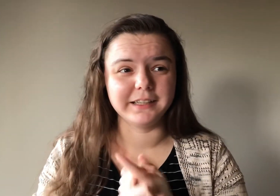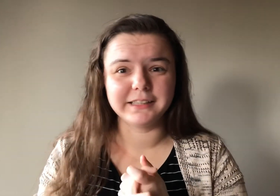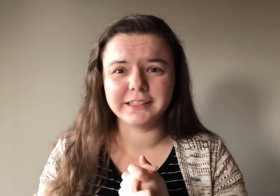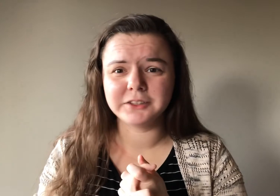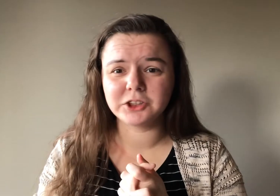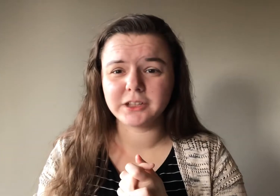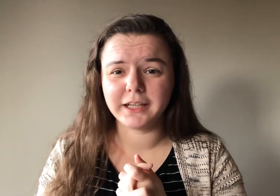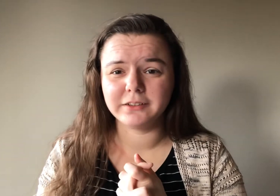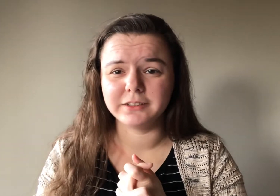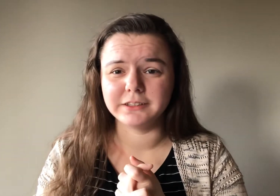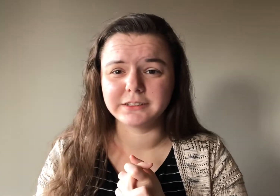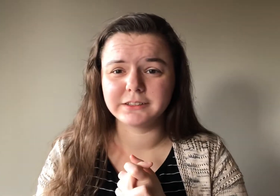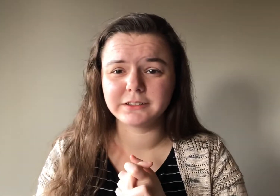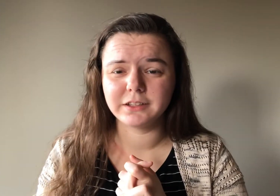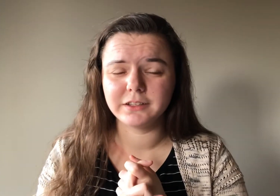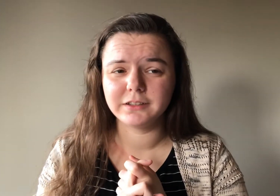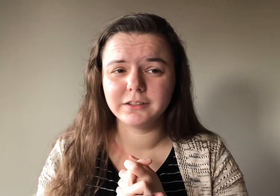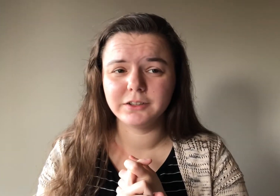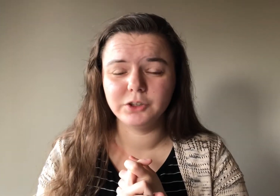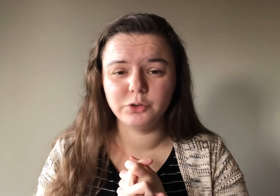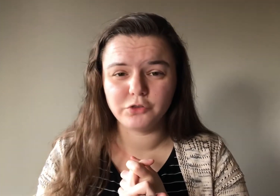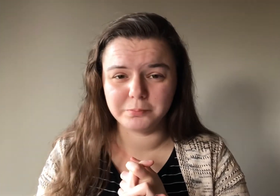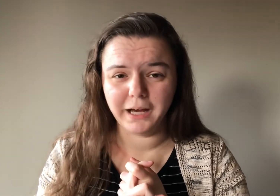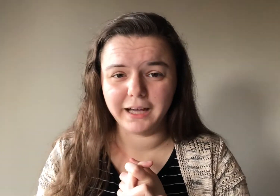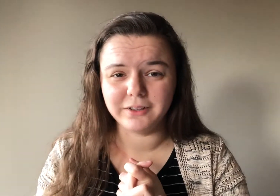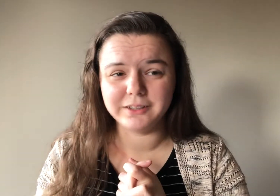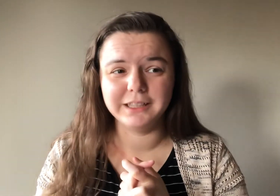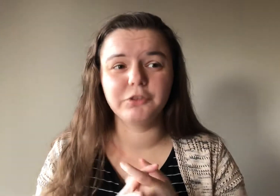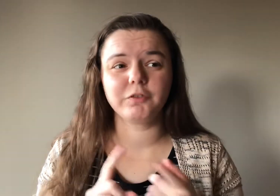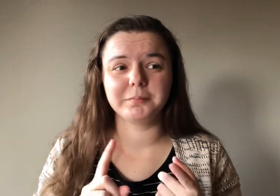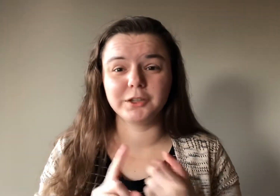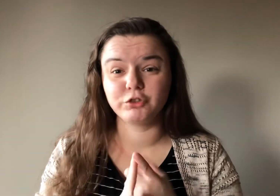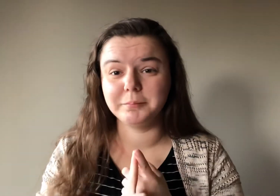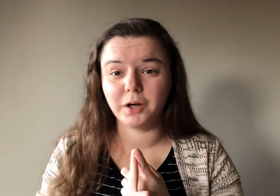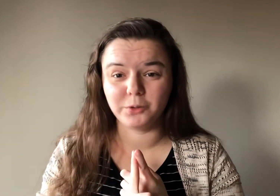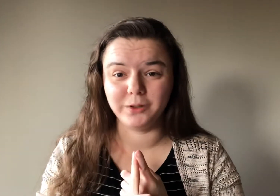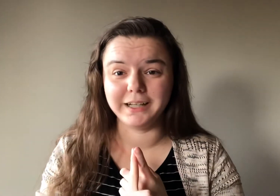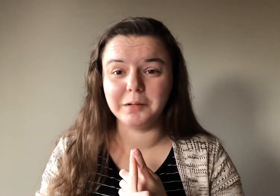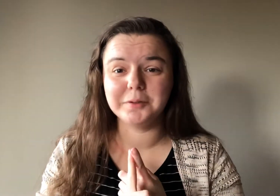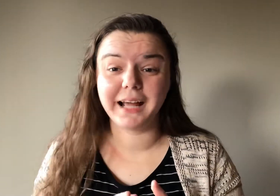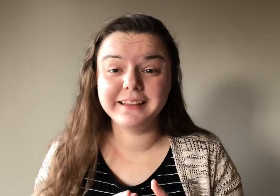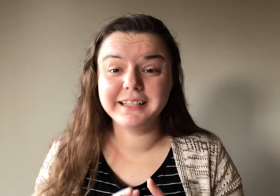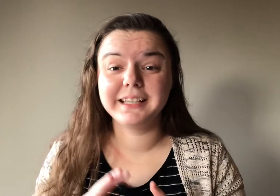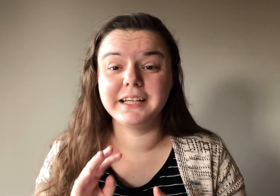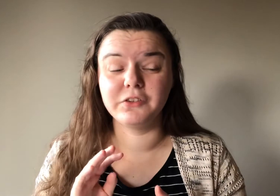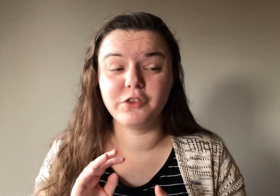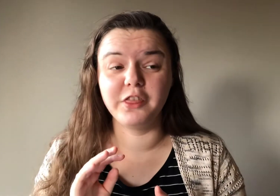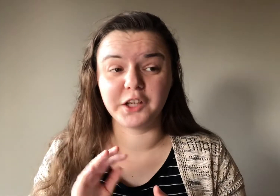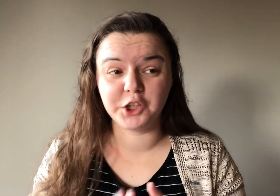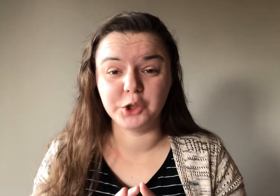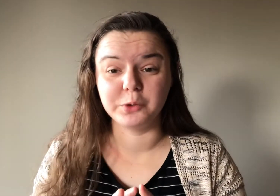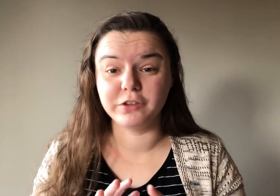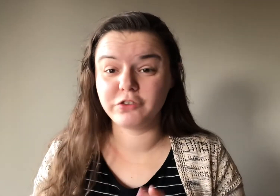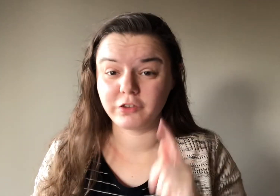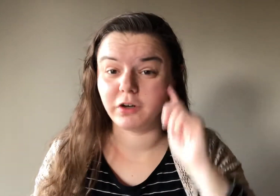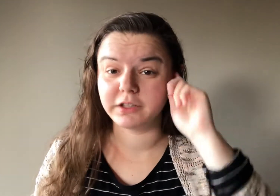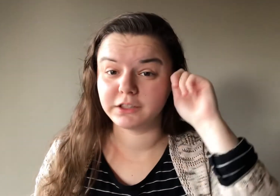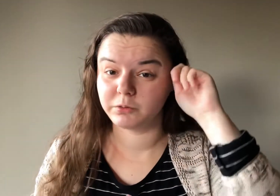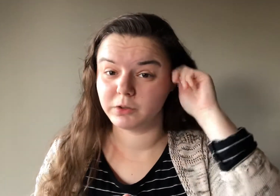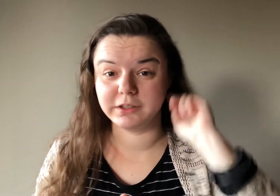think the English title is You Smile. It's from their Dream Part One album. I think it is the cutest song in the world.